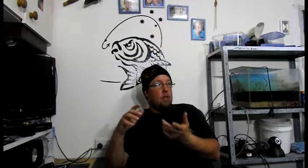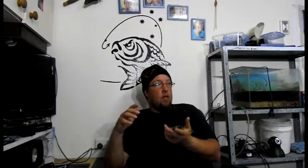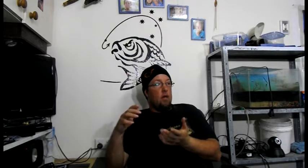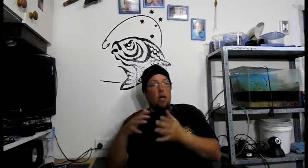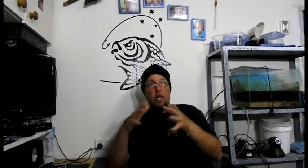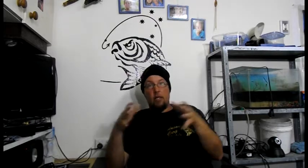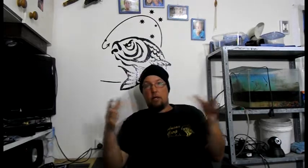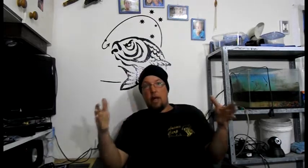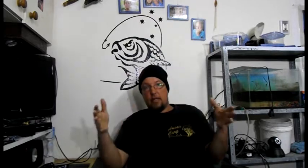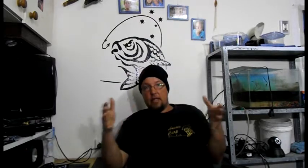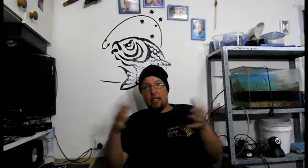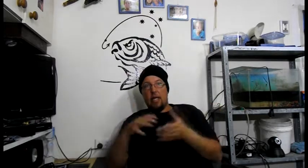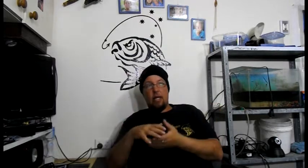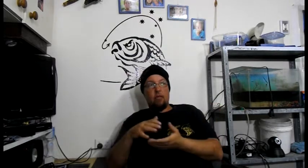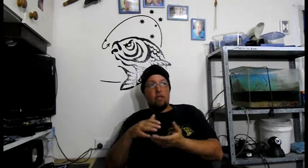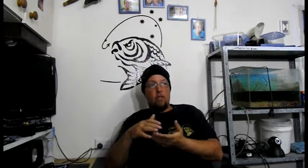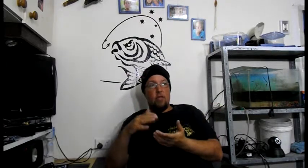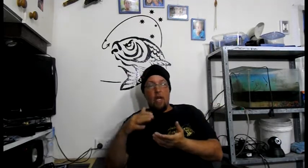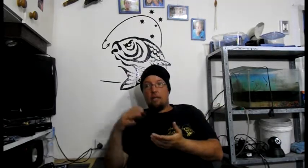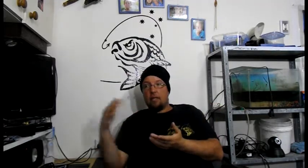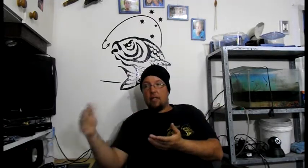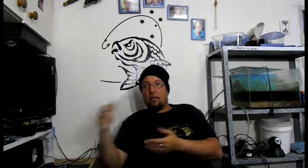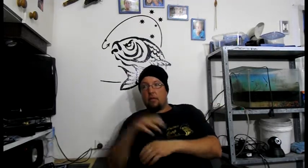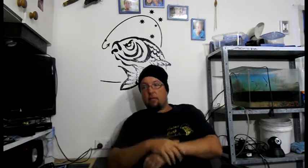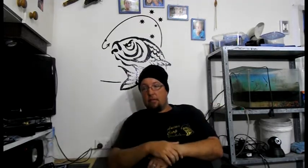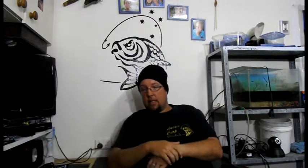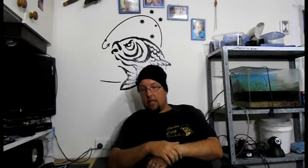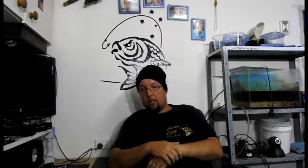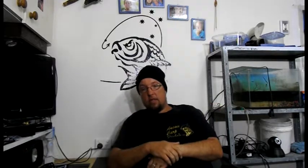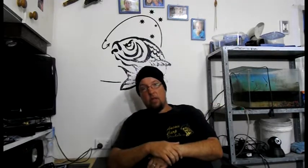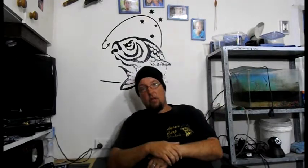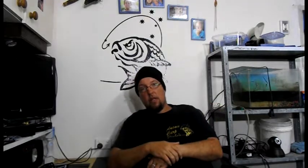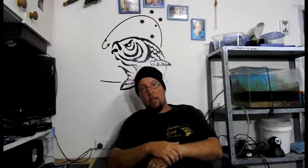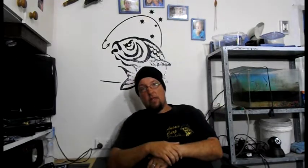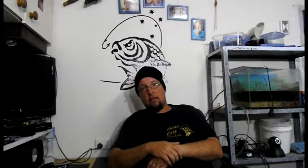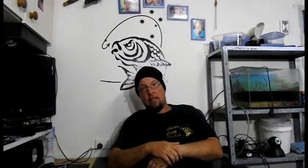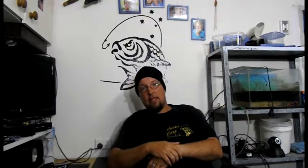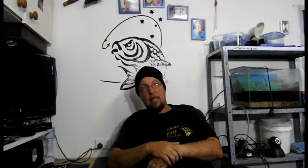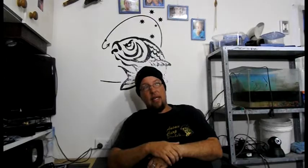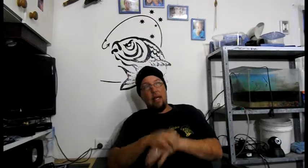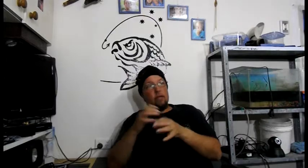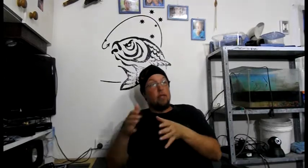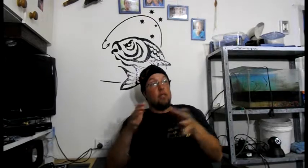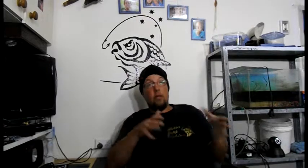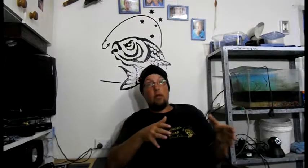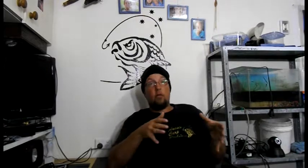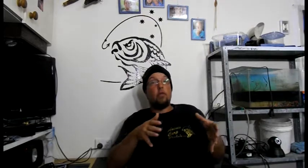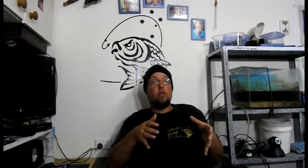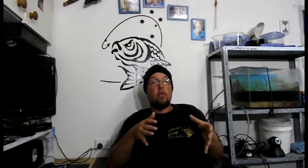I know there are designated areas where you can. But unless you're inside one of those designated areas. It's illegal to do so.